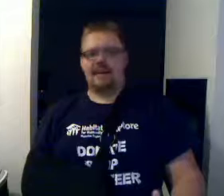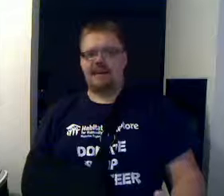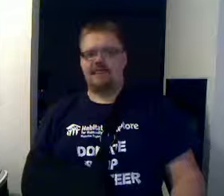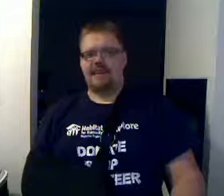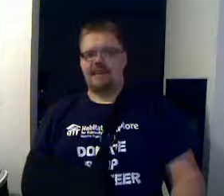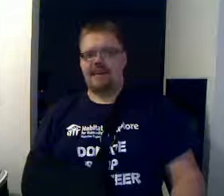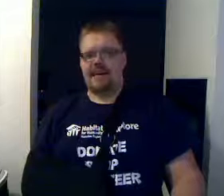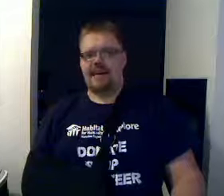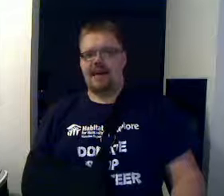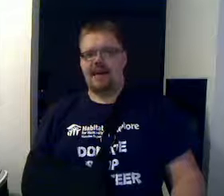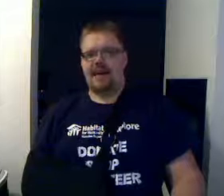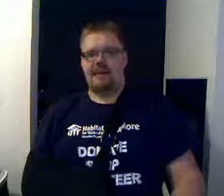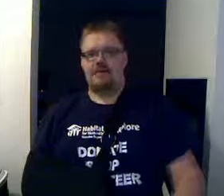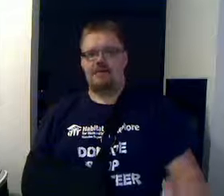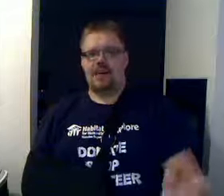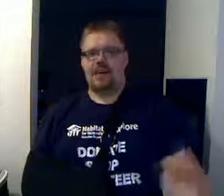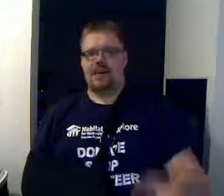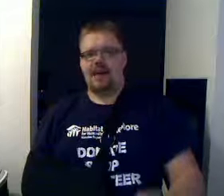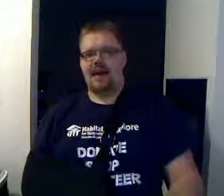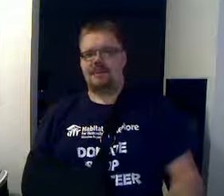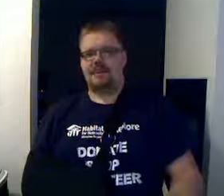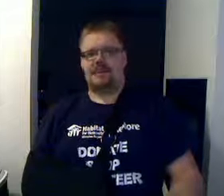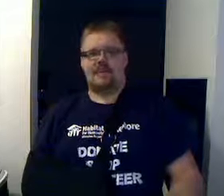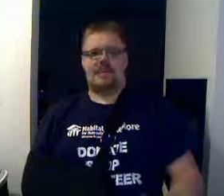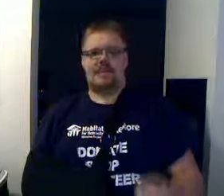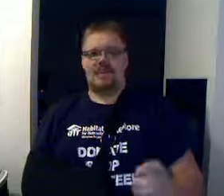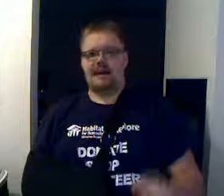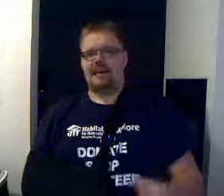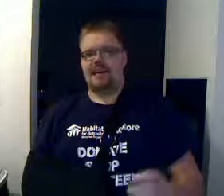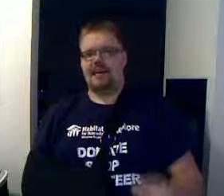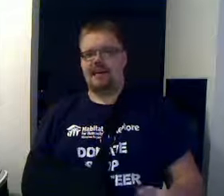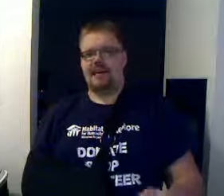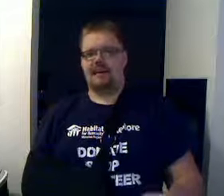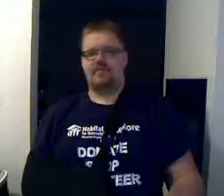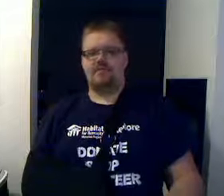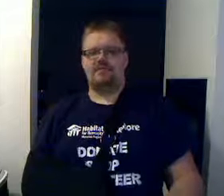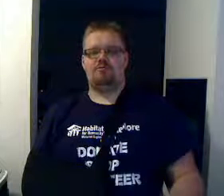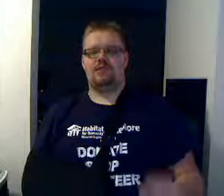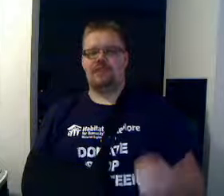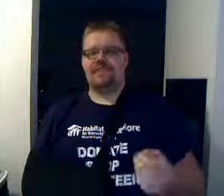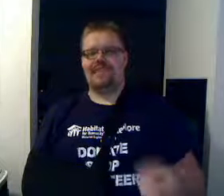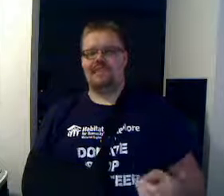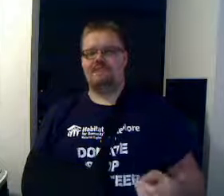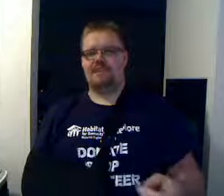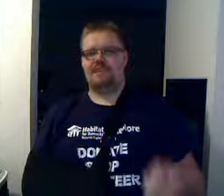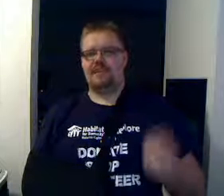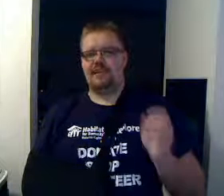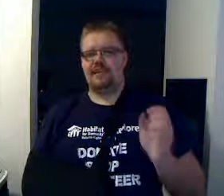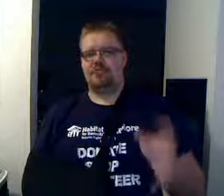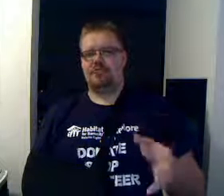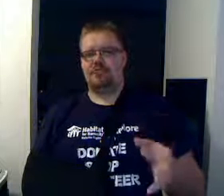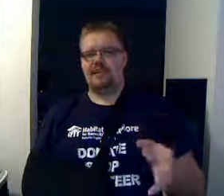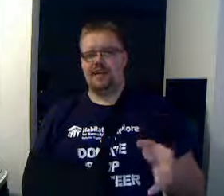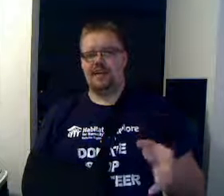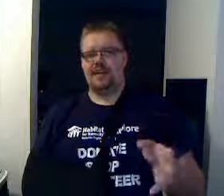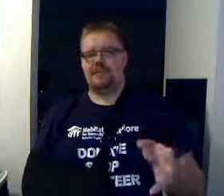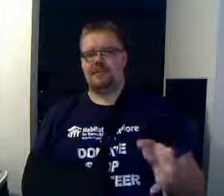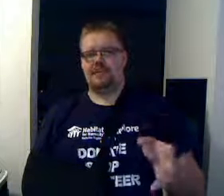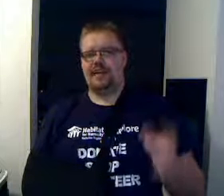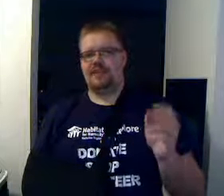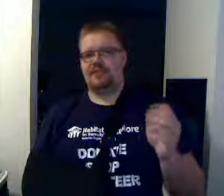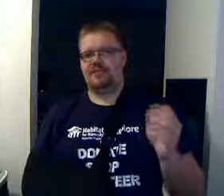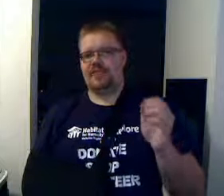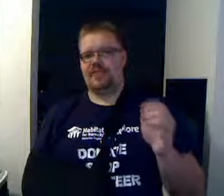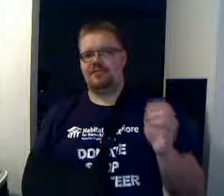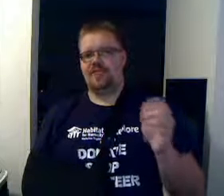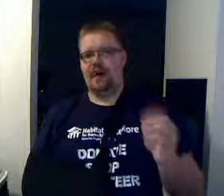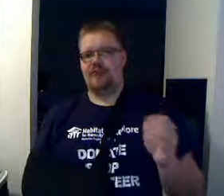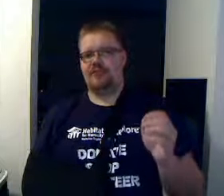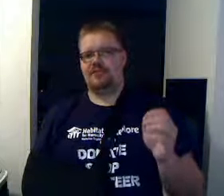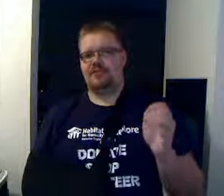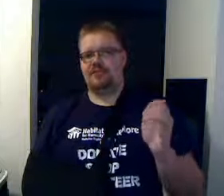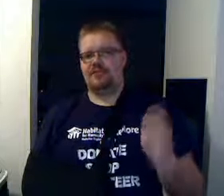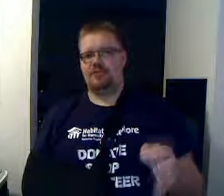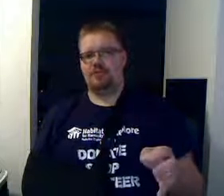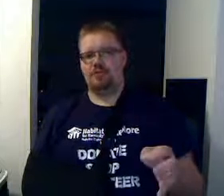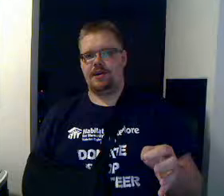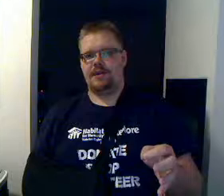is a Gade and Game, you might be asking. A Gade and Game is one that takes place in your setting at the same time as your story,